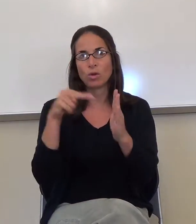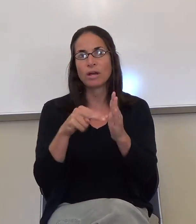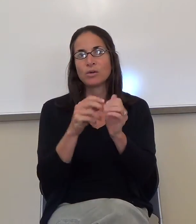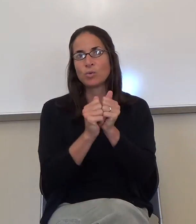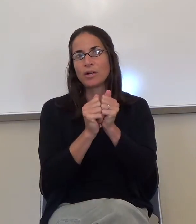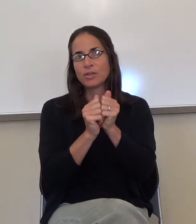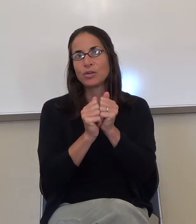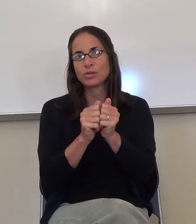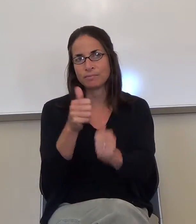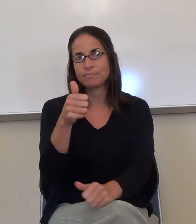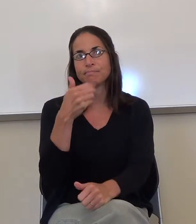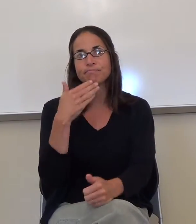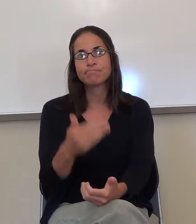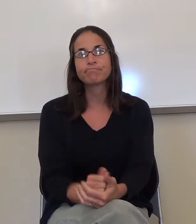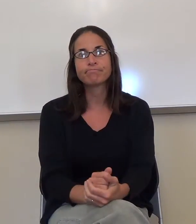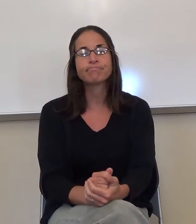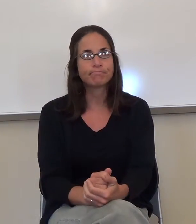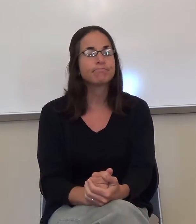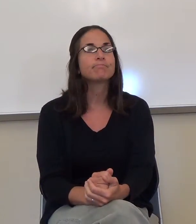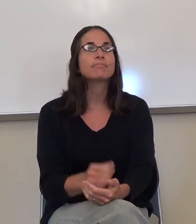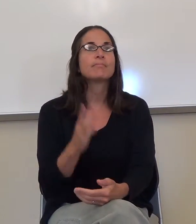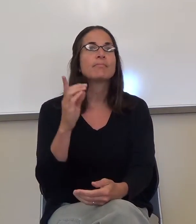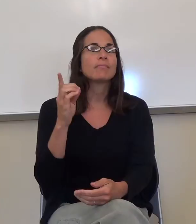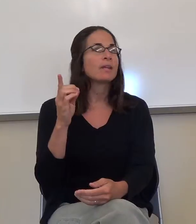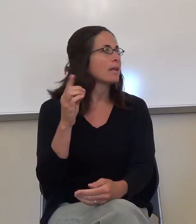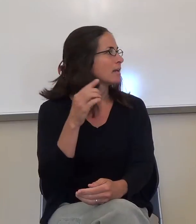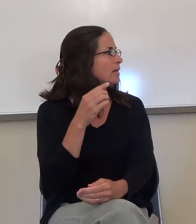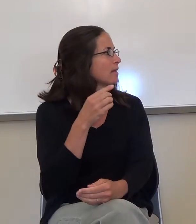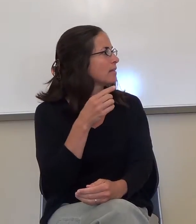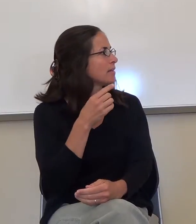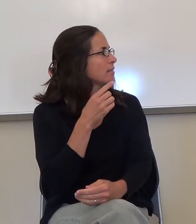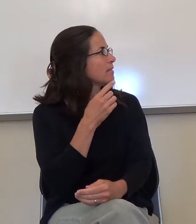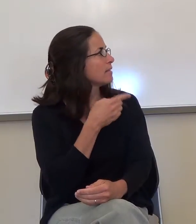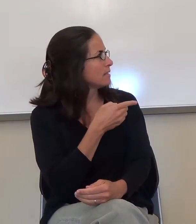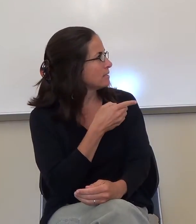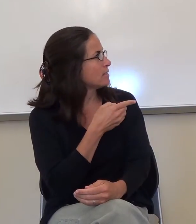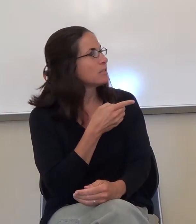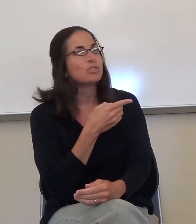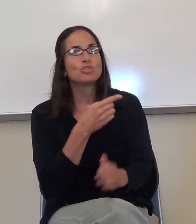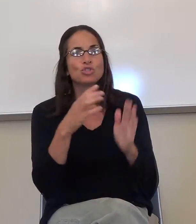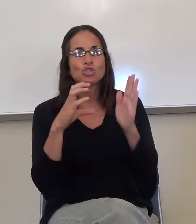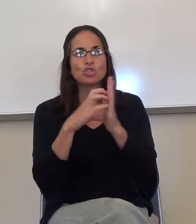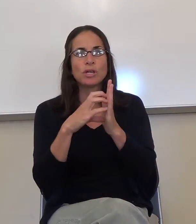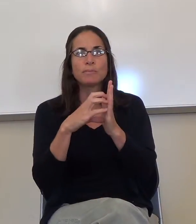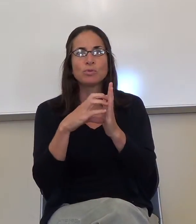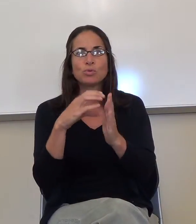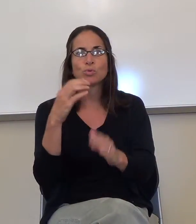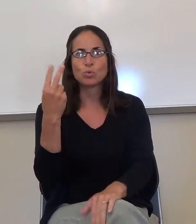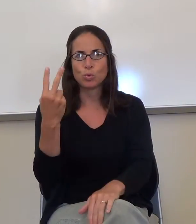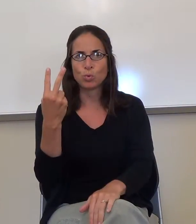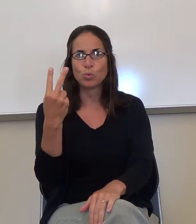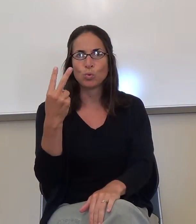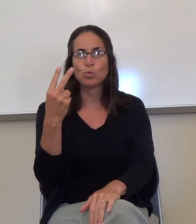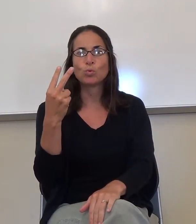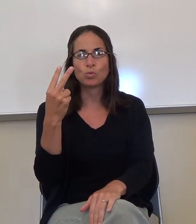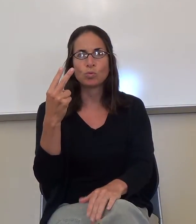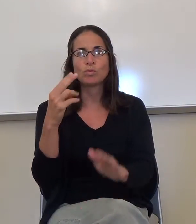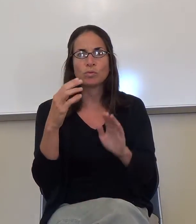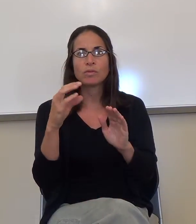we get to it, okay? it was basically this chunk of chapter two was what you needed to do. The first chunk of chapter